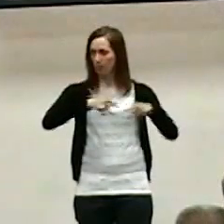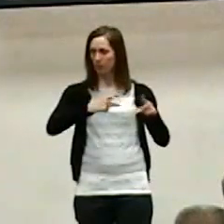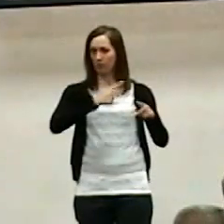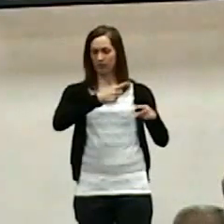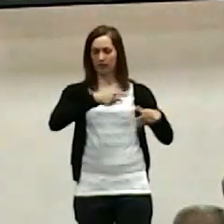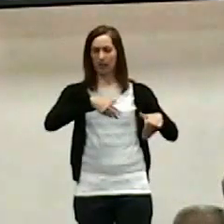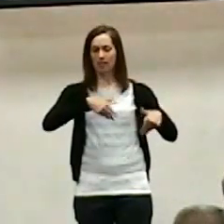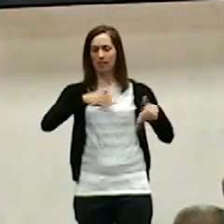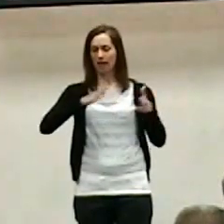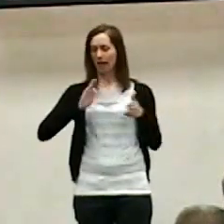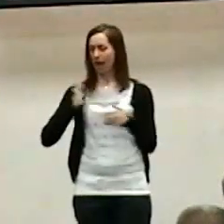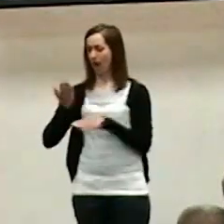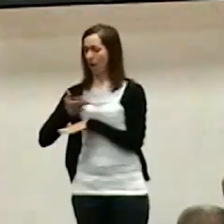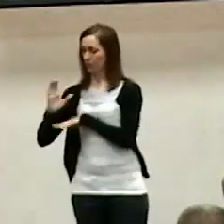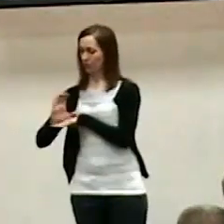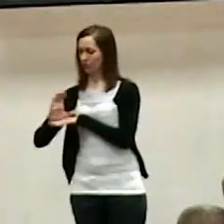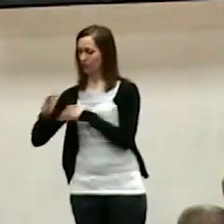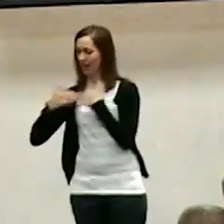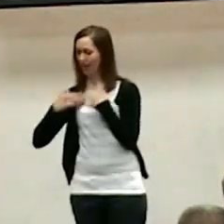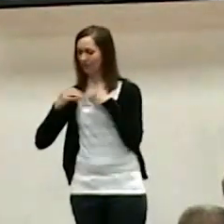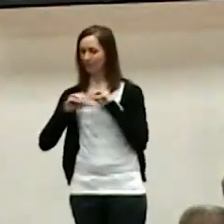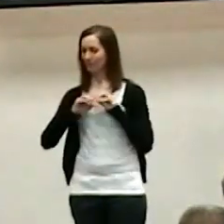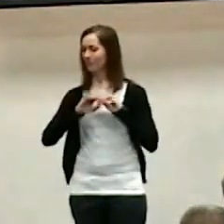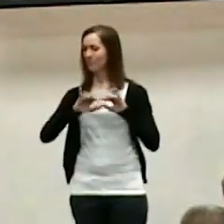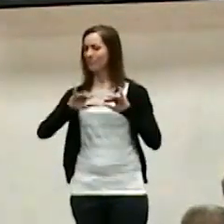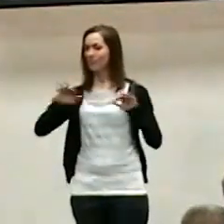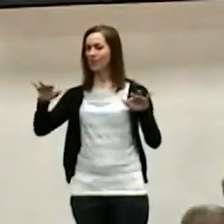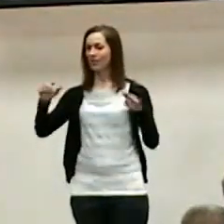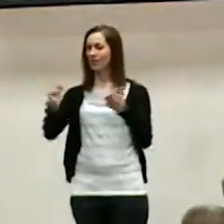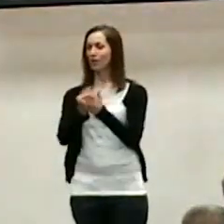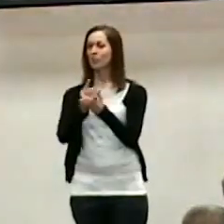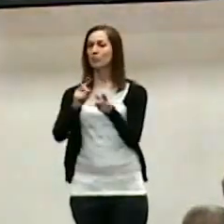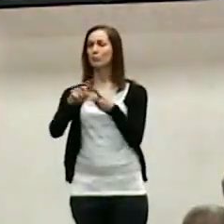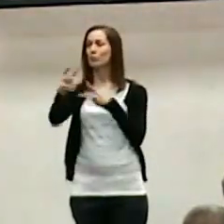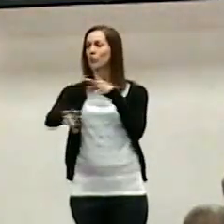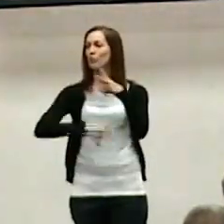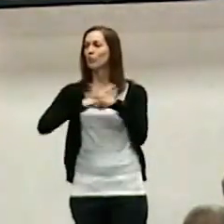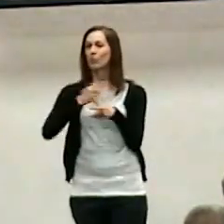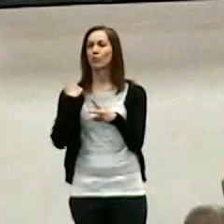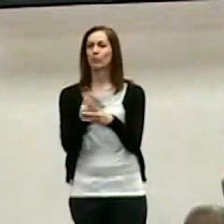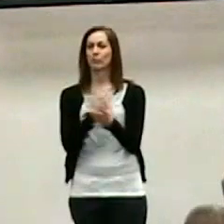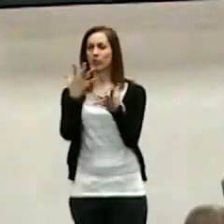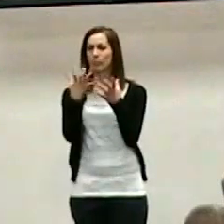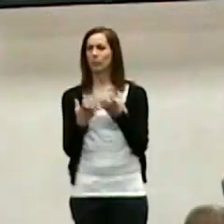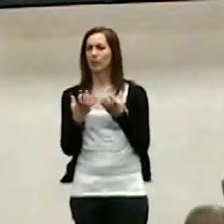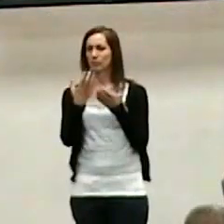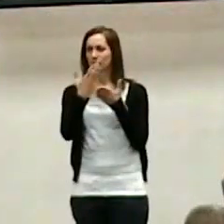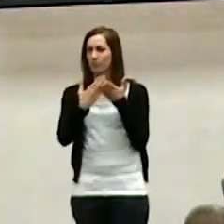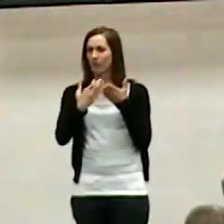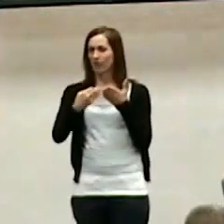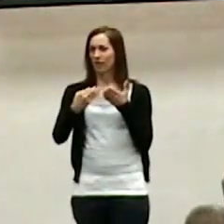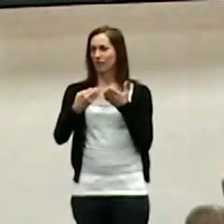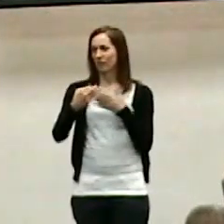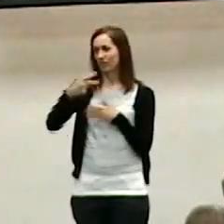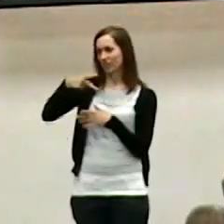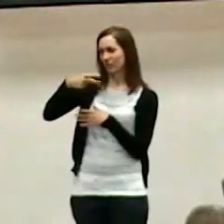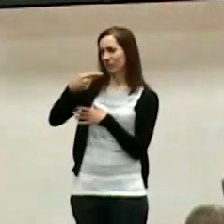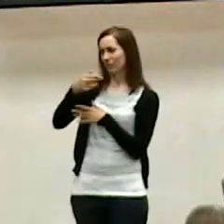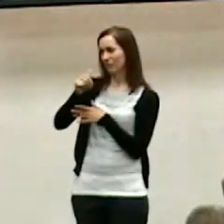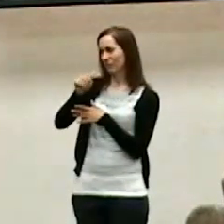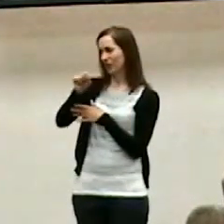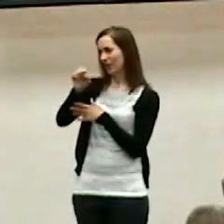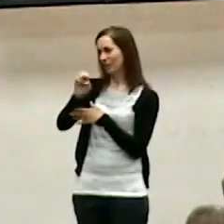has allowed Sun Valley to spread this news to the world and we want to be part of phase one phase two